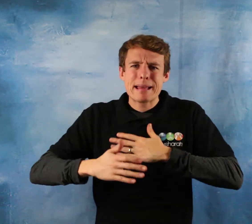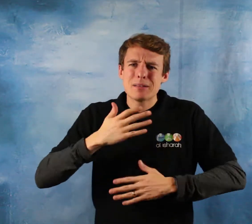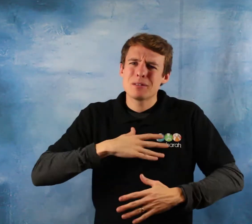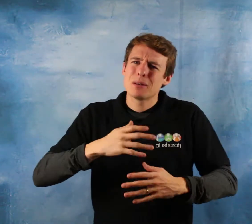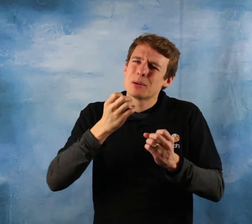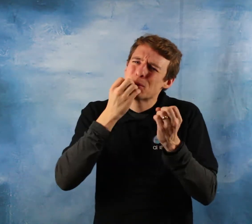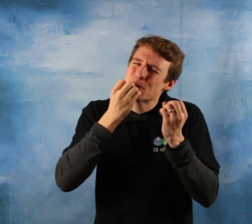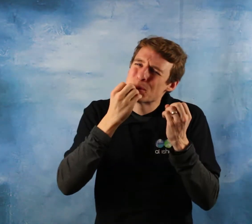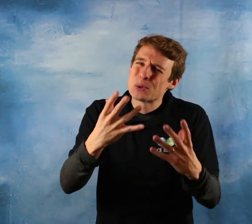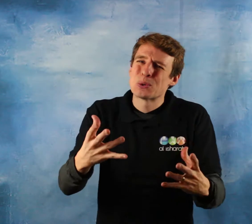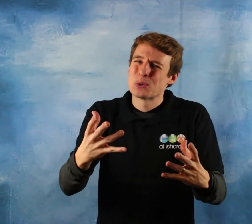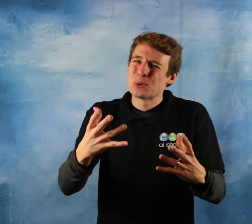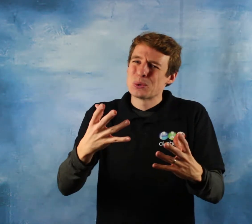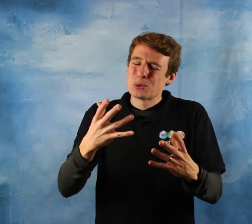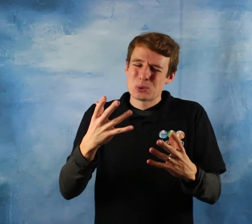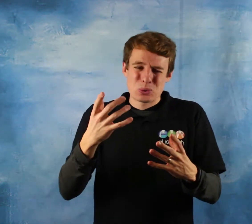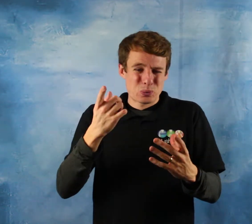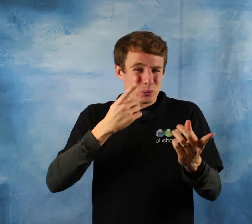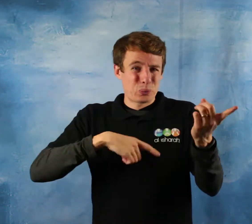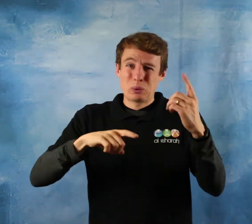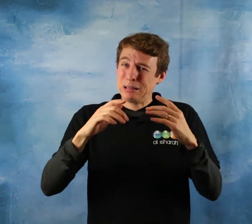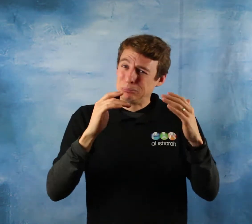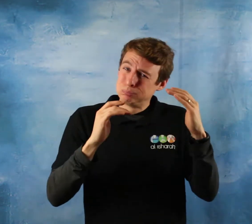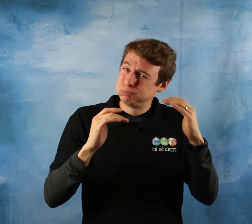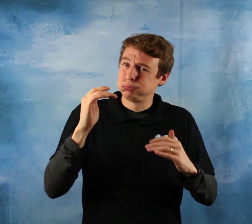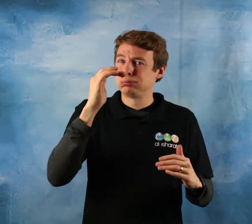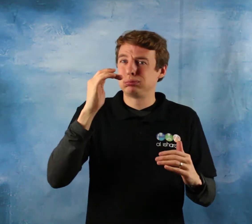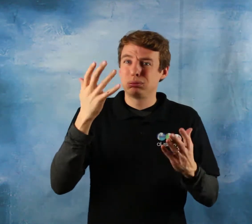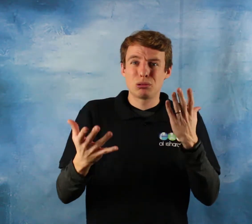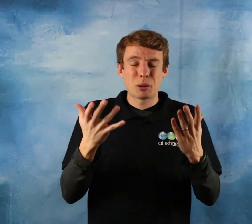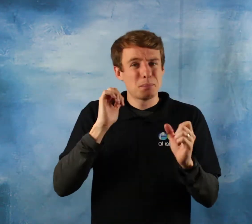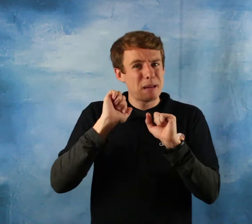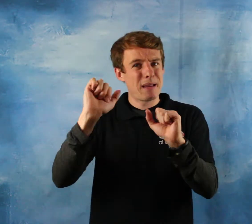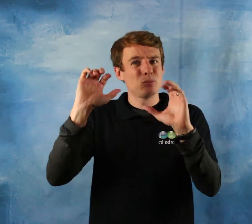his biography is not to be read for entertainment but for guidance Allah says there